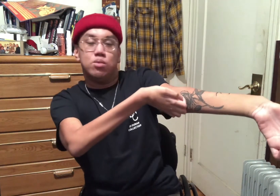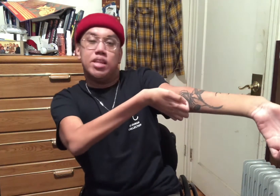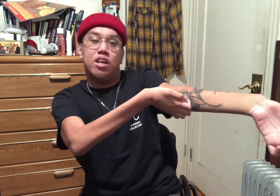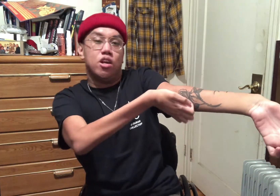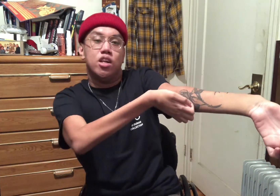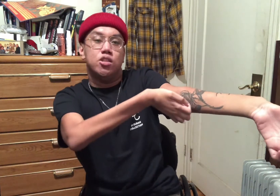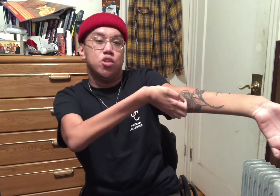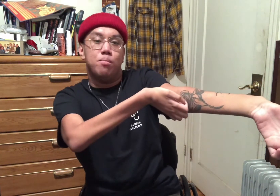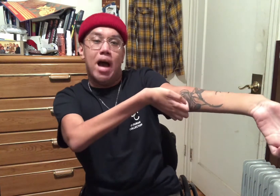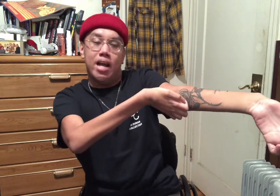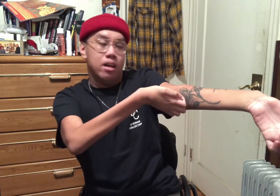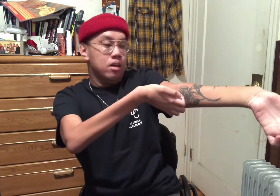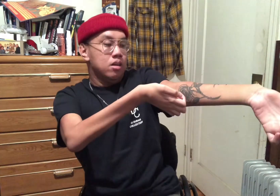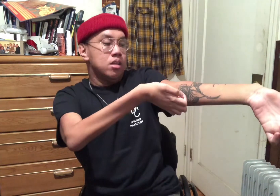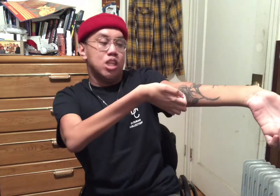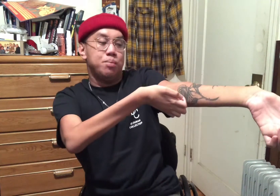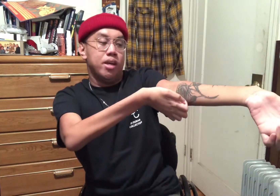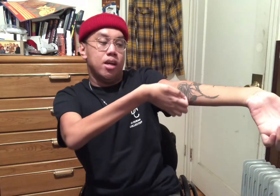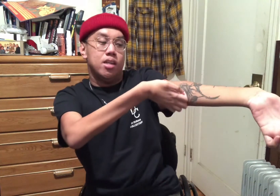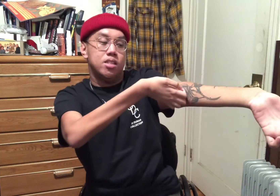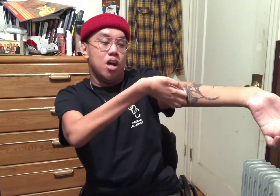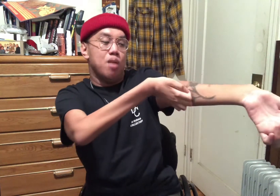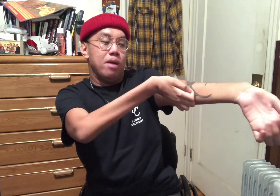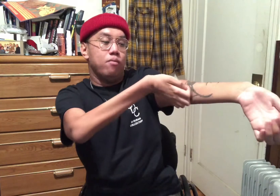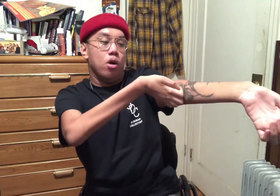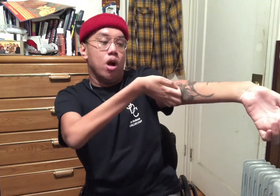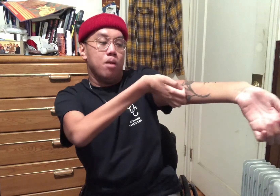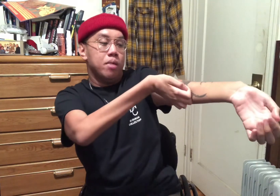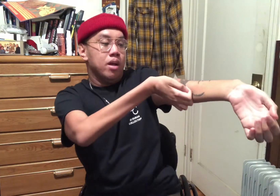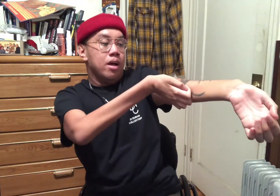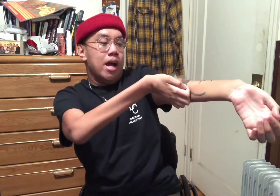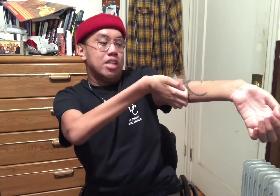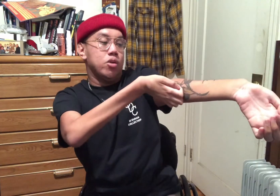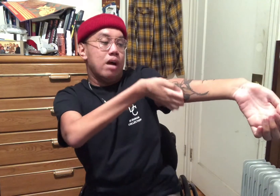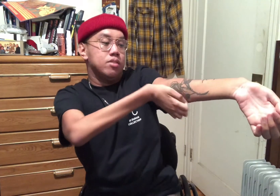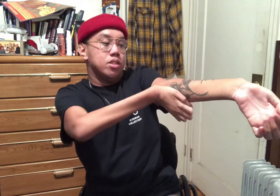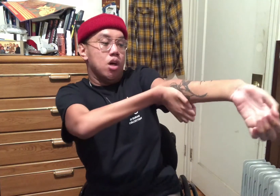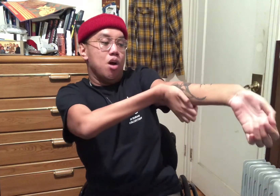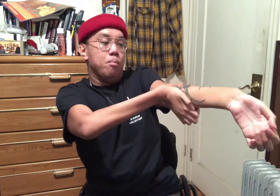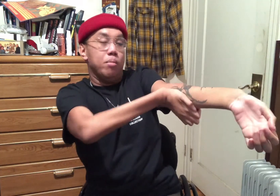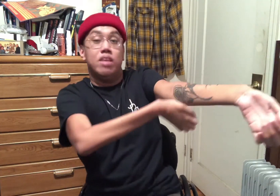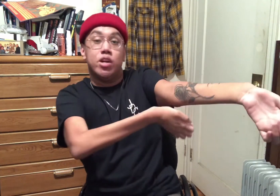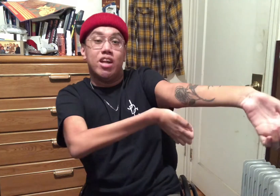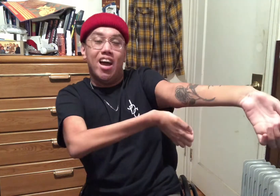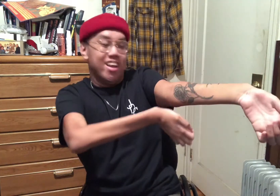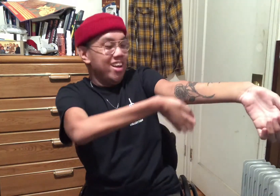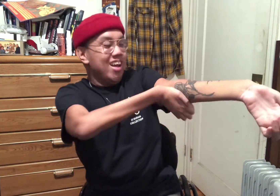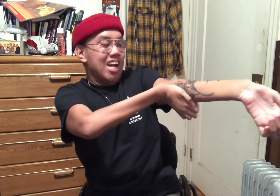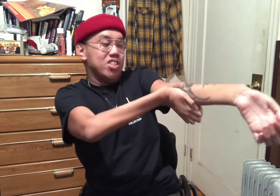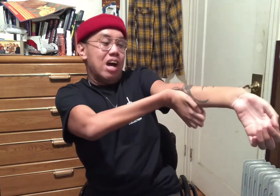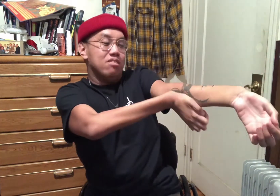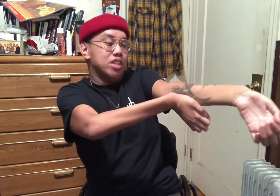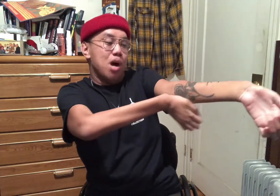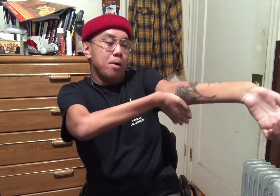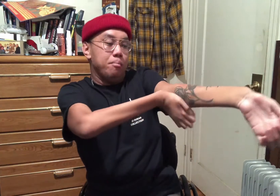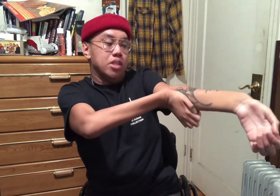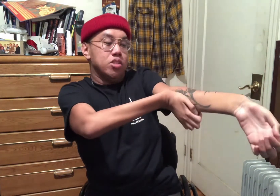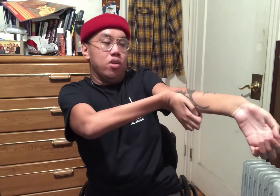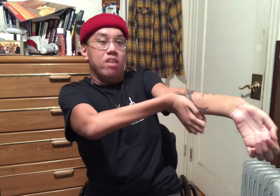one didn't hurt too bad just because on my forearm, still have some, believe it or not, I still have some muscle and